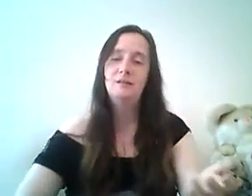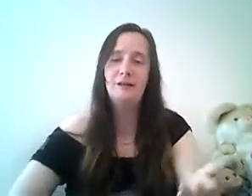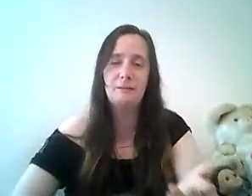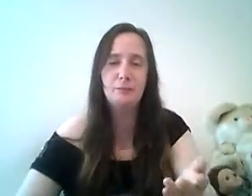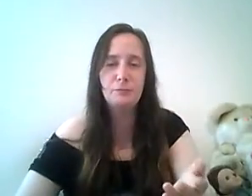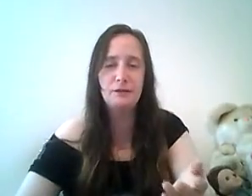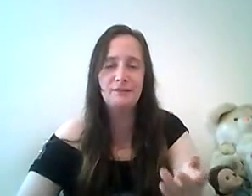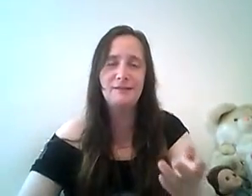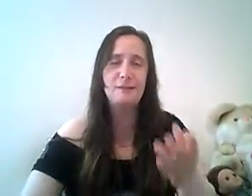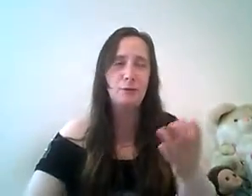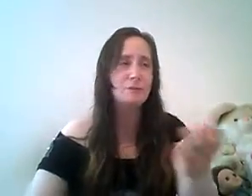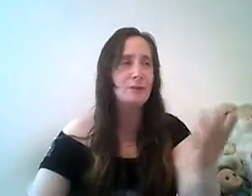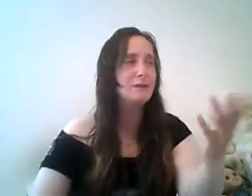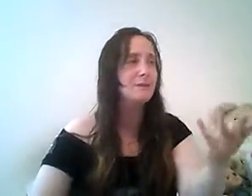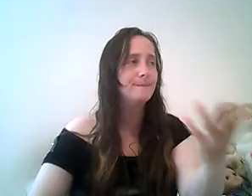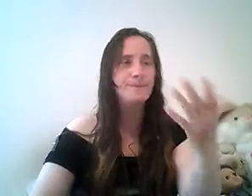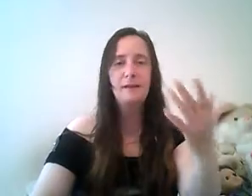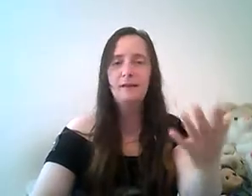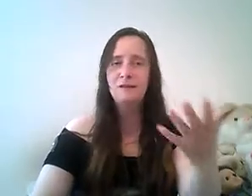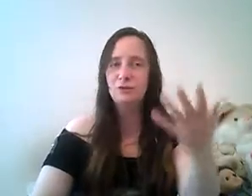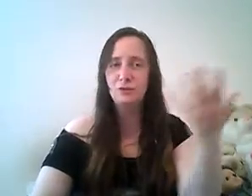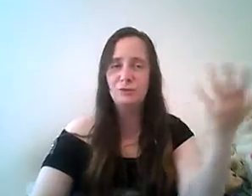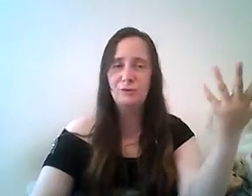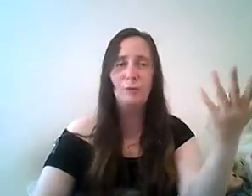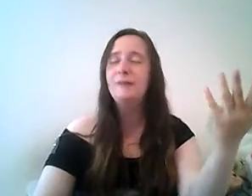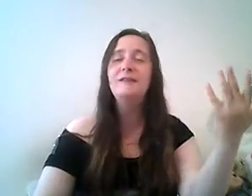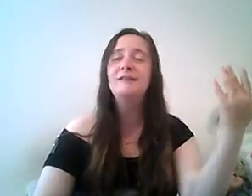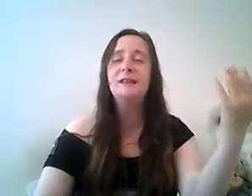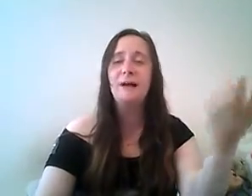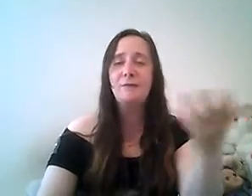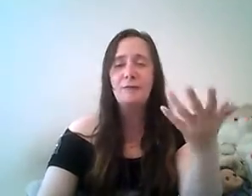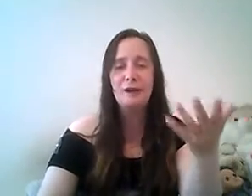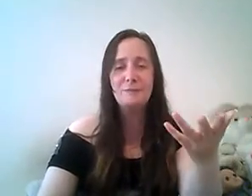i supposed to put it in the safety deposit bank or that so why do you need a camera for the library